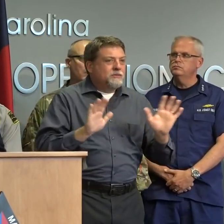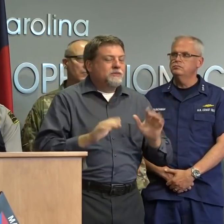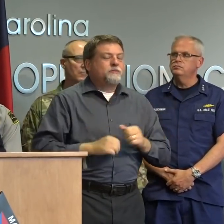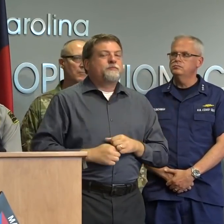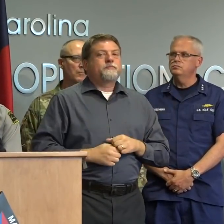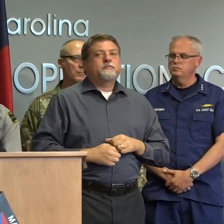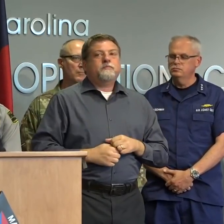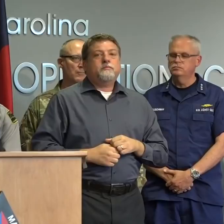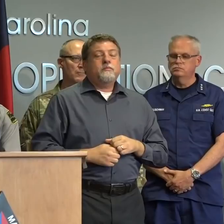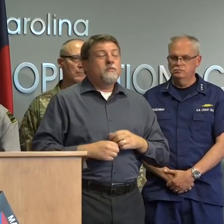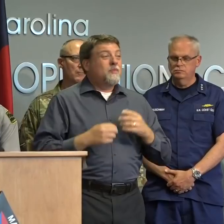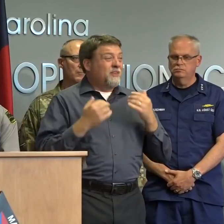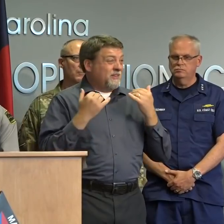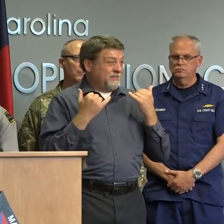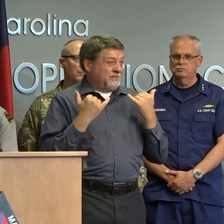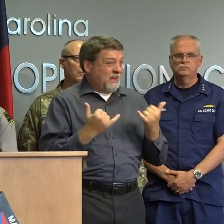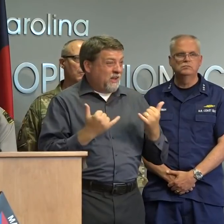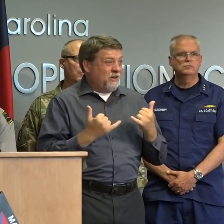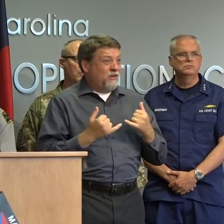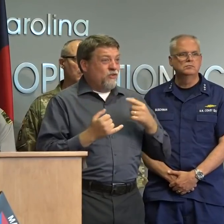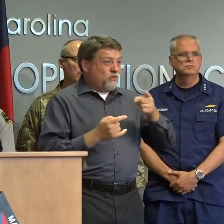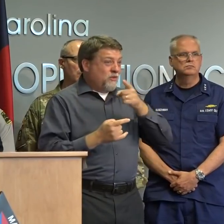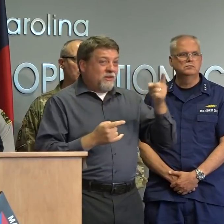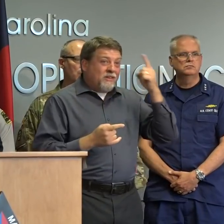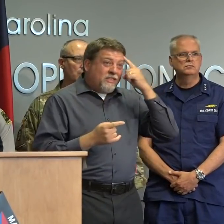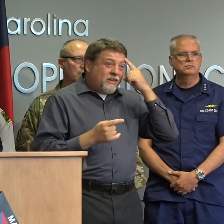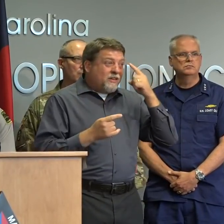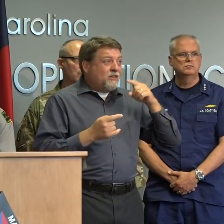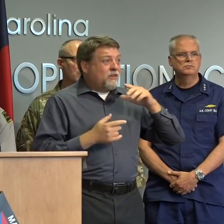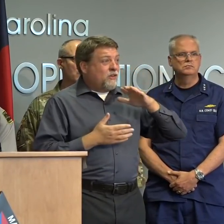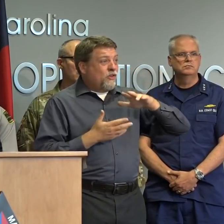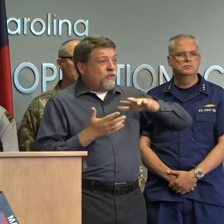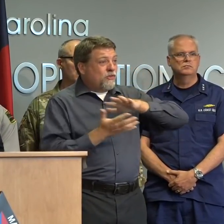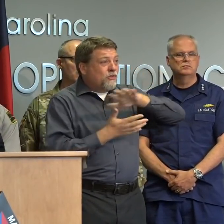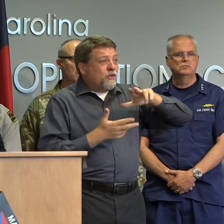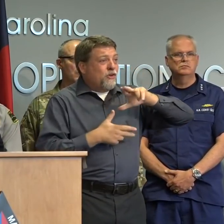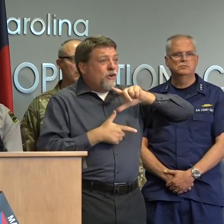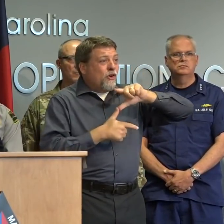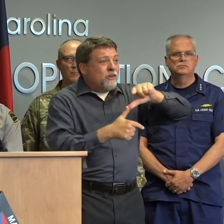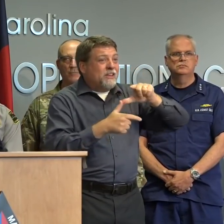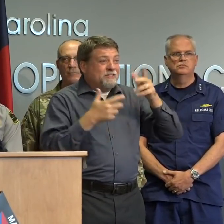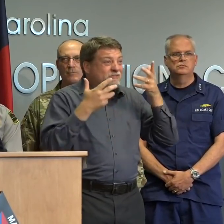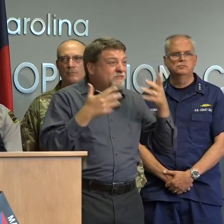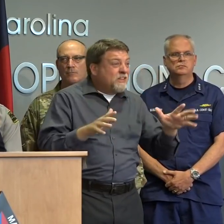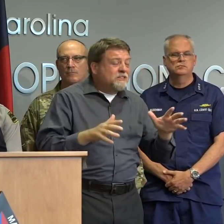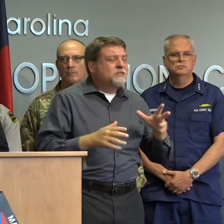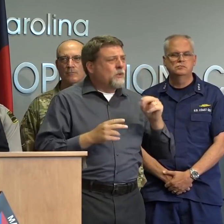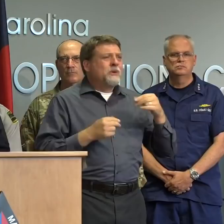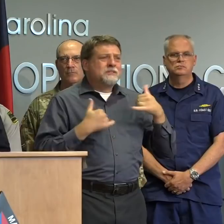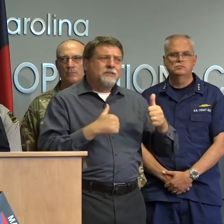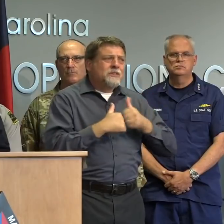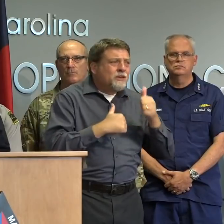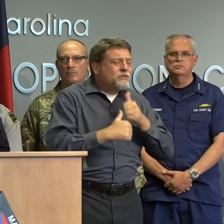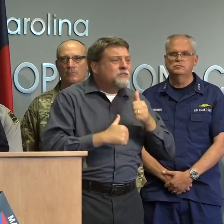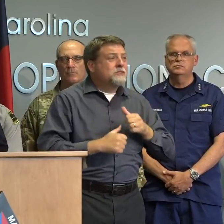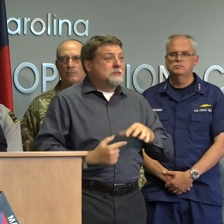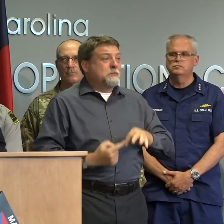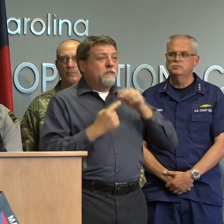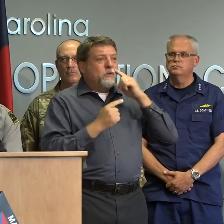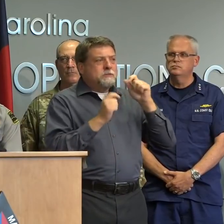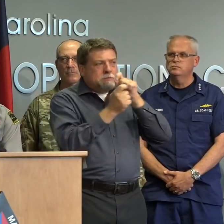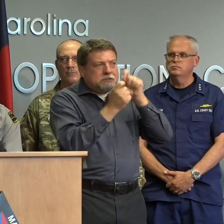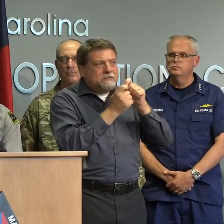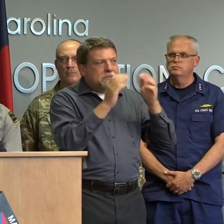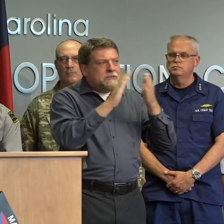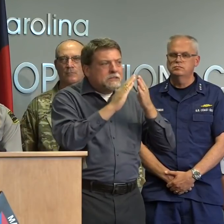dangerous than it is right now for areas from Fayetteville and Lumberton across the sand hills and